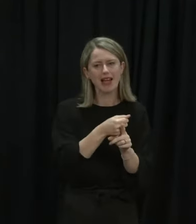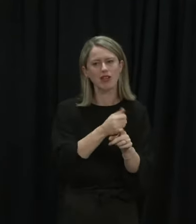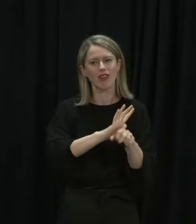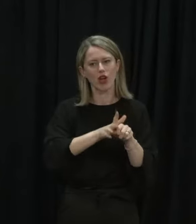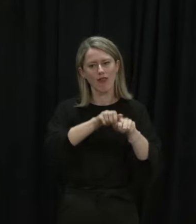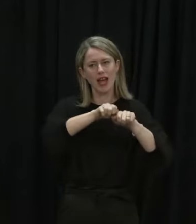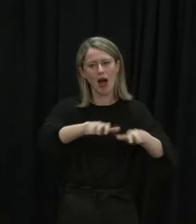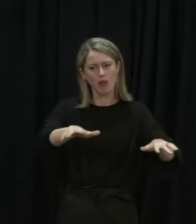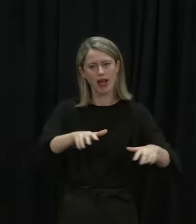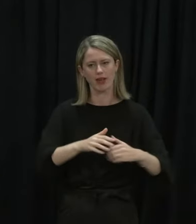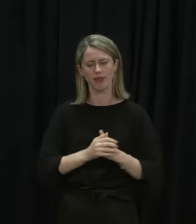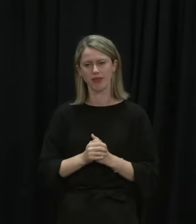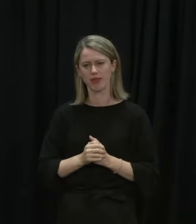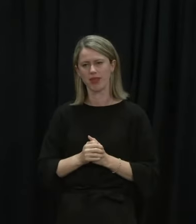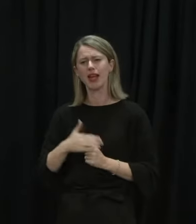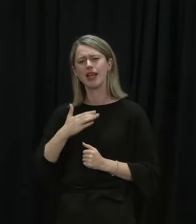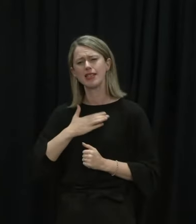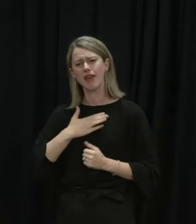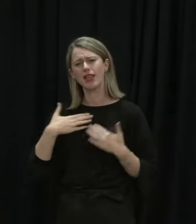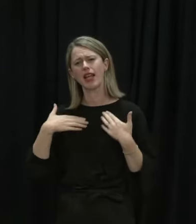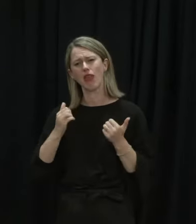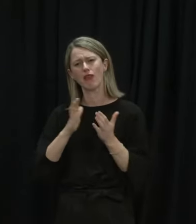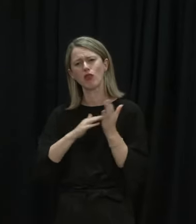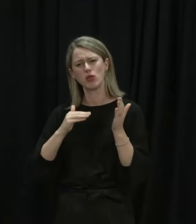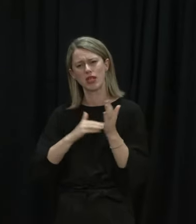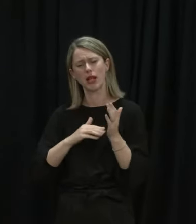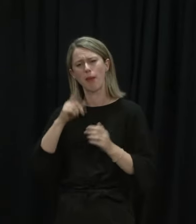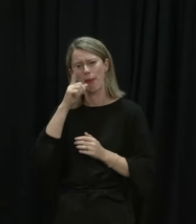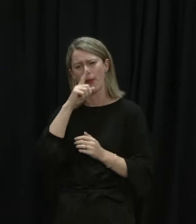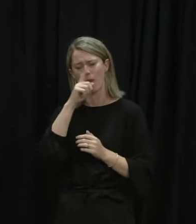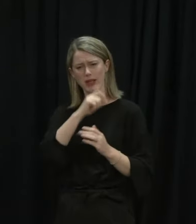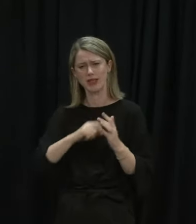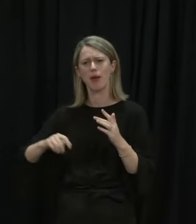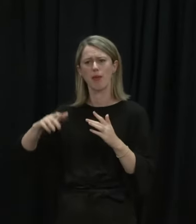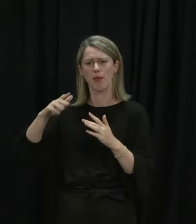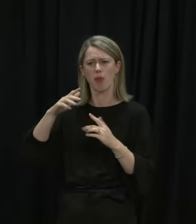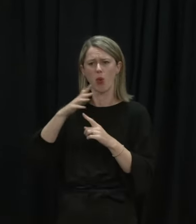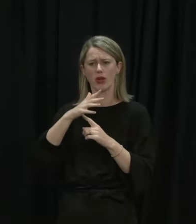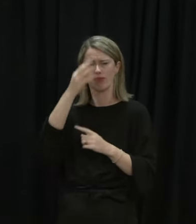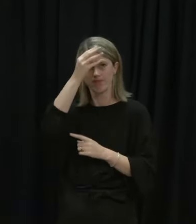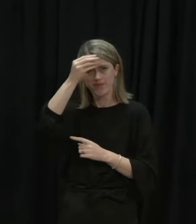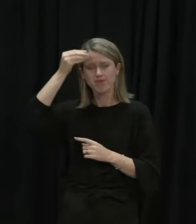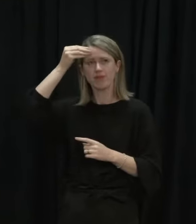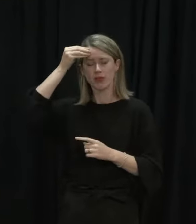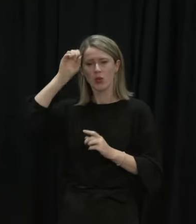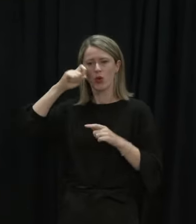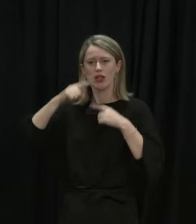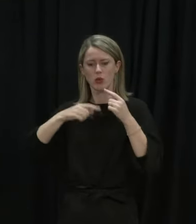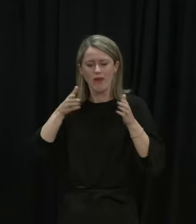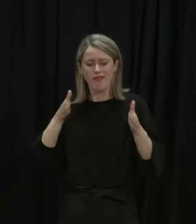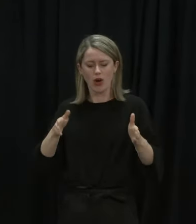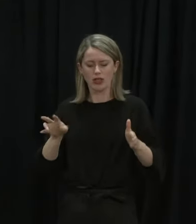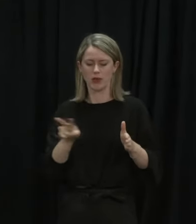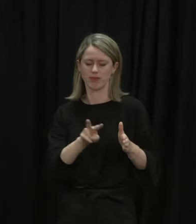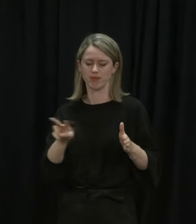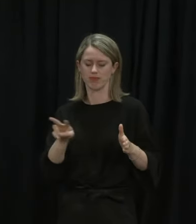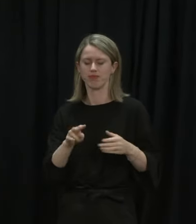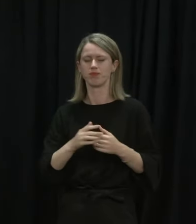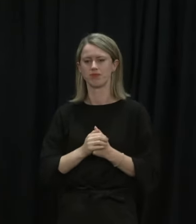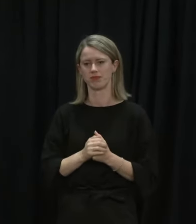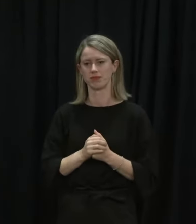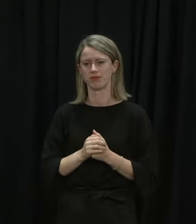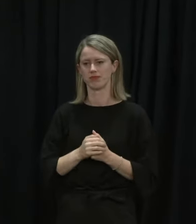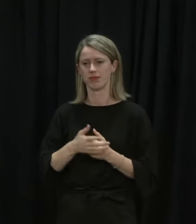there. The safety and health of New Zealanders remains at the forefront of our mind, and it is how we will continue to focus on managing the outbreak.